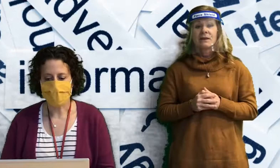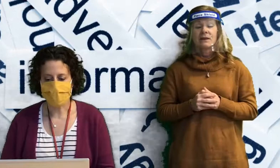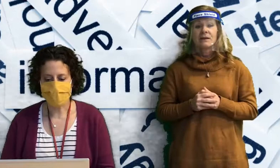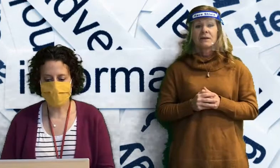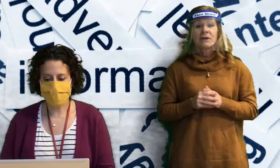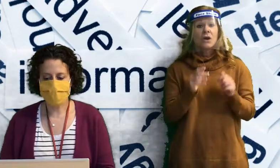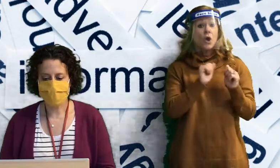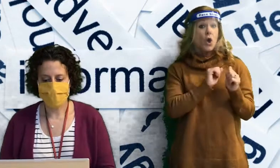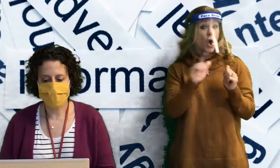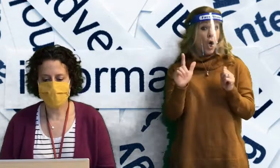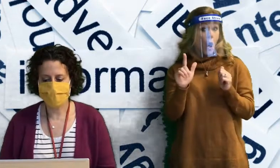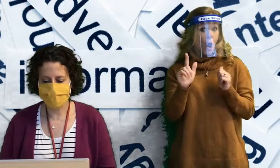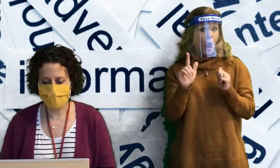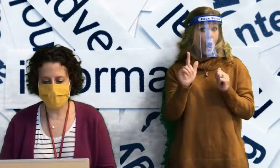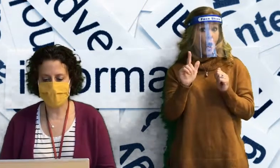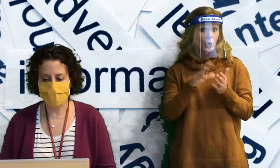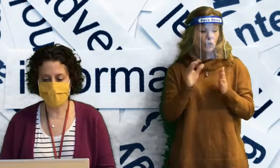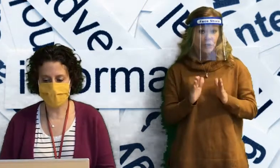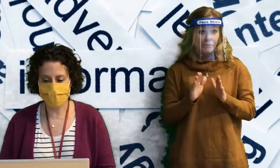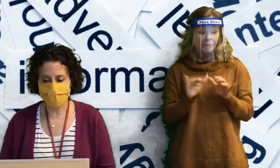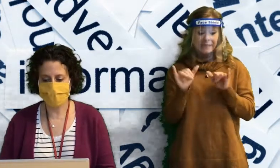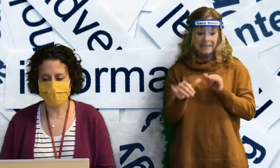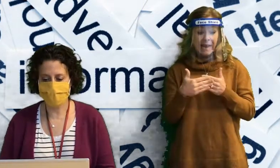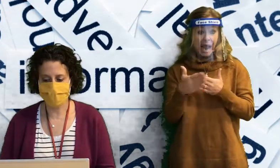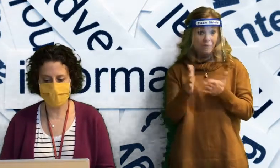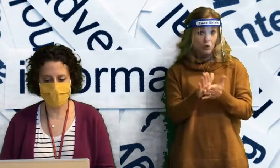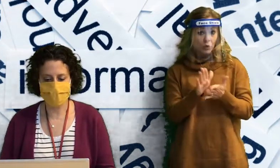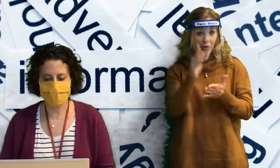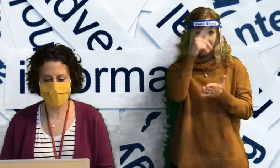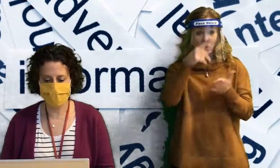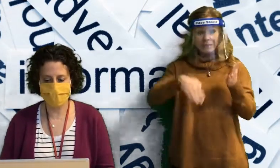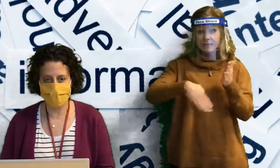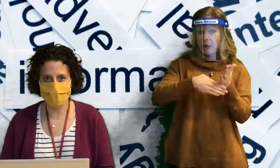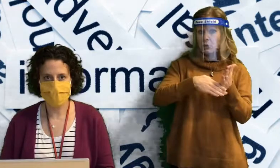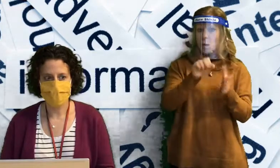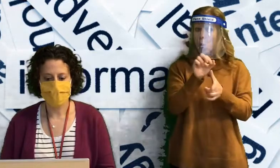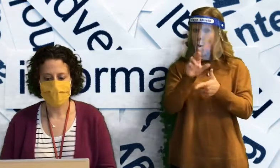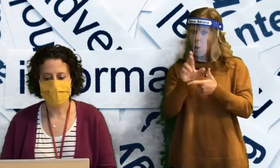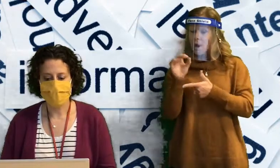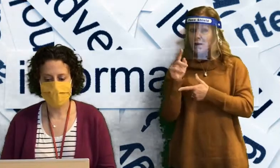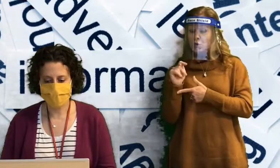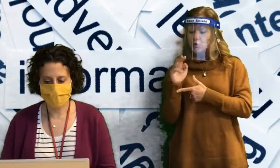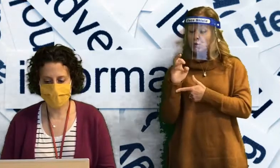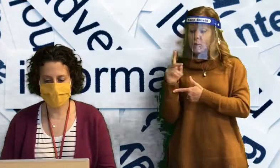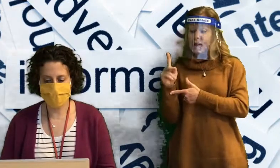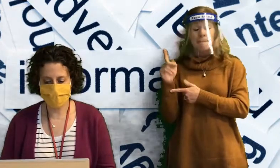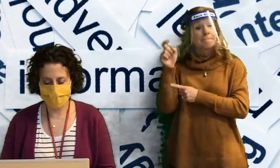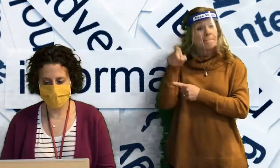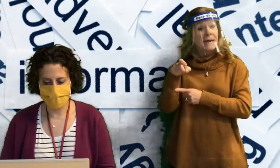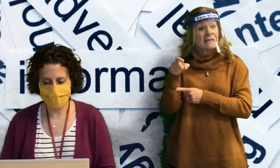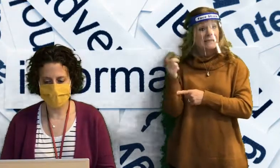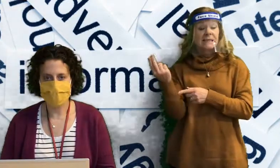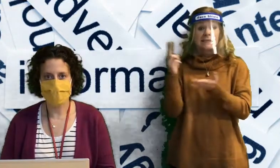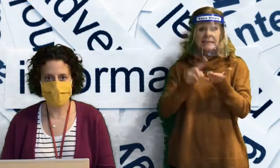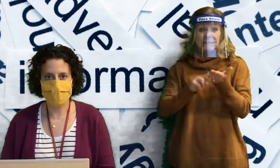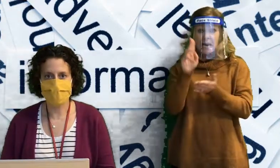All students who will be staying after school for soccer or track must sign up for the late